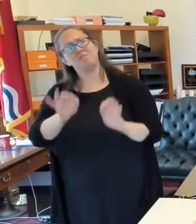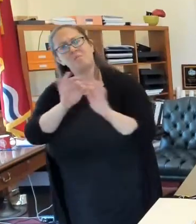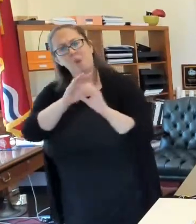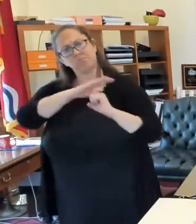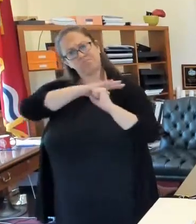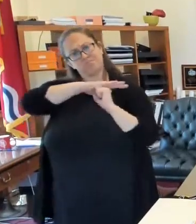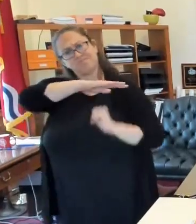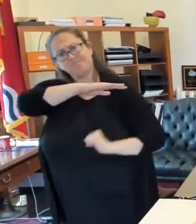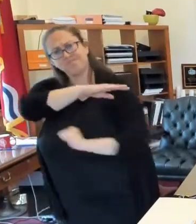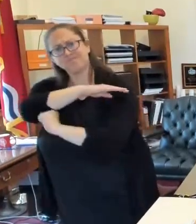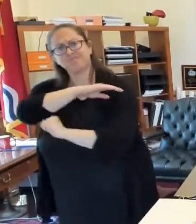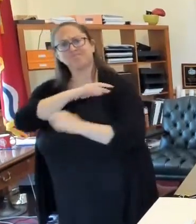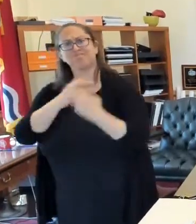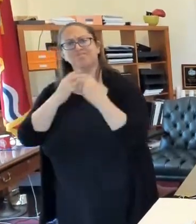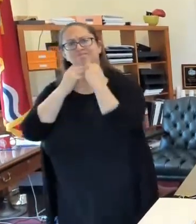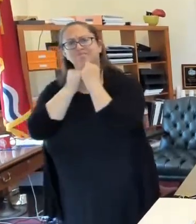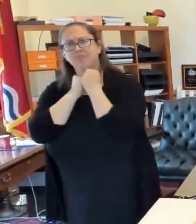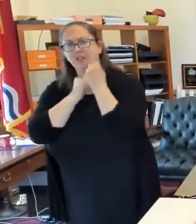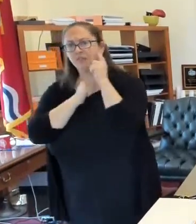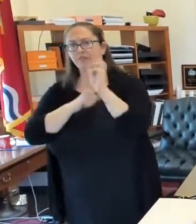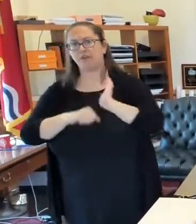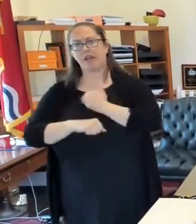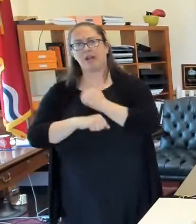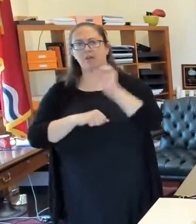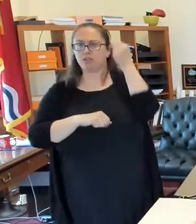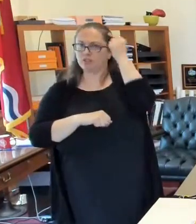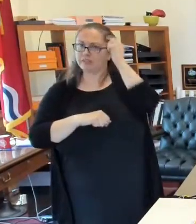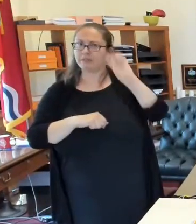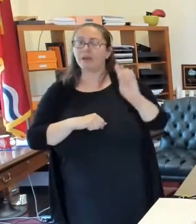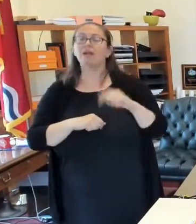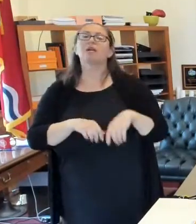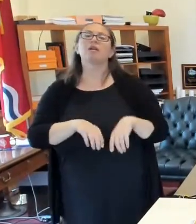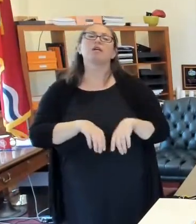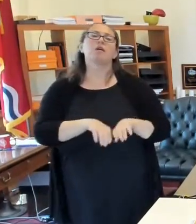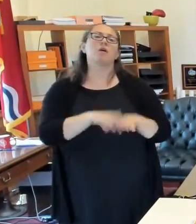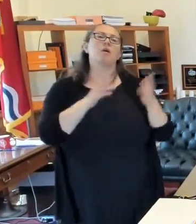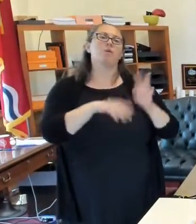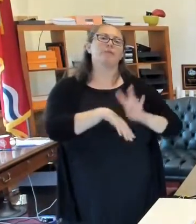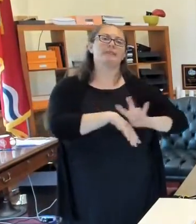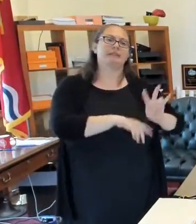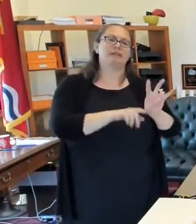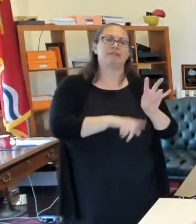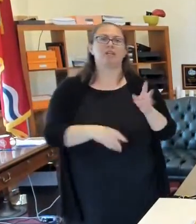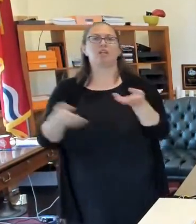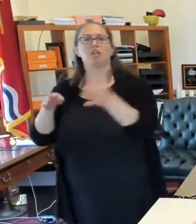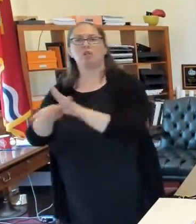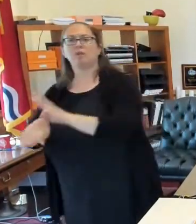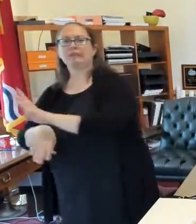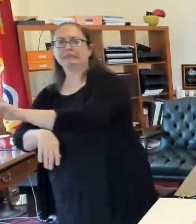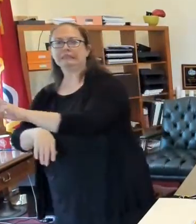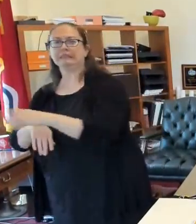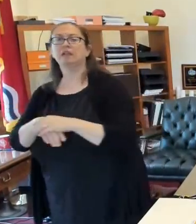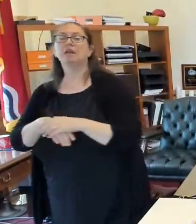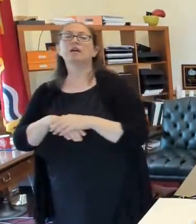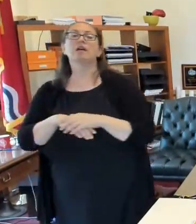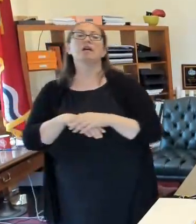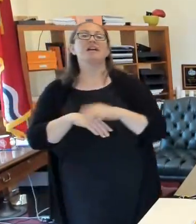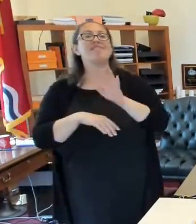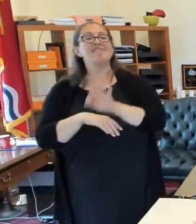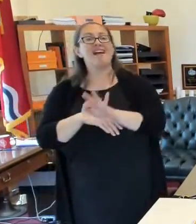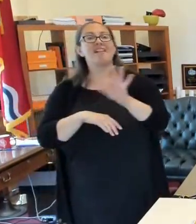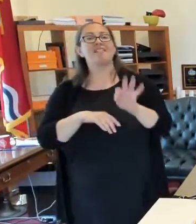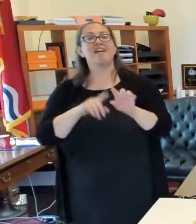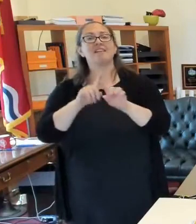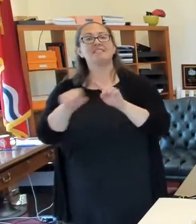Tuesday. Polls open at 6 a.m. They close at 7 p.m. Uh, there are 99 different polling places in the city of St. Louis.